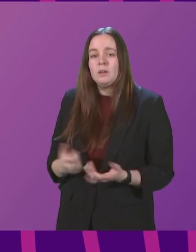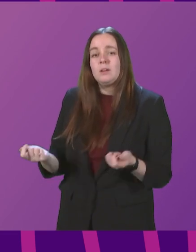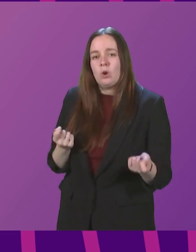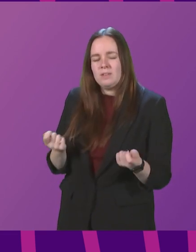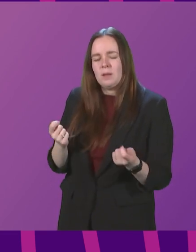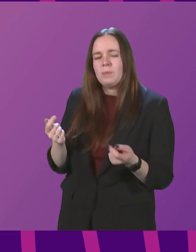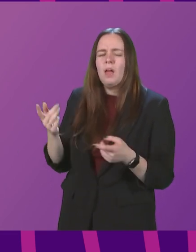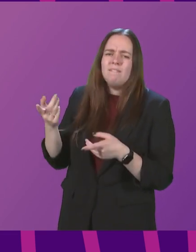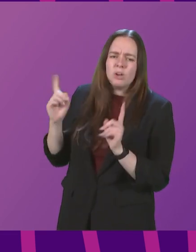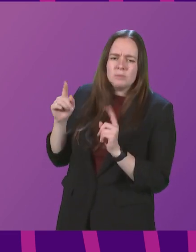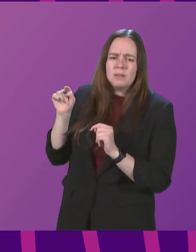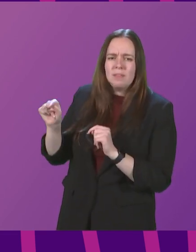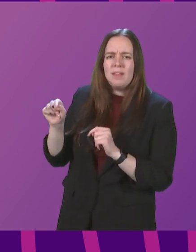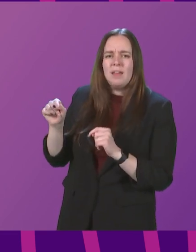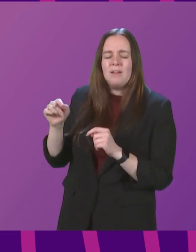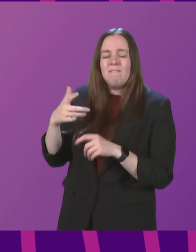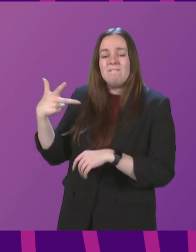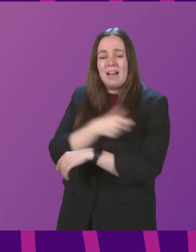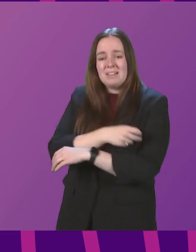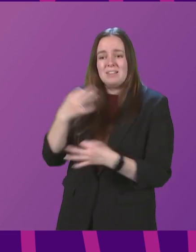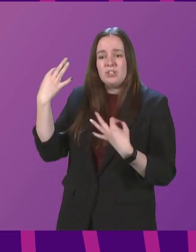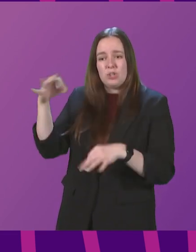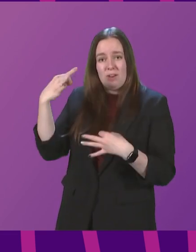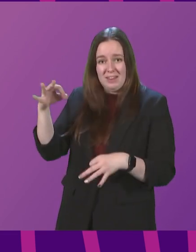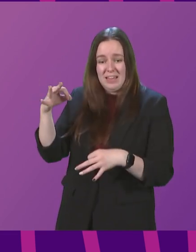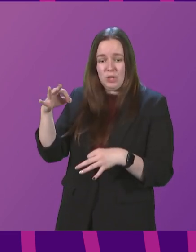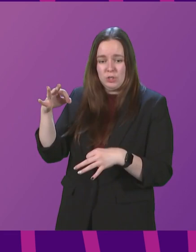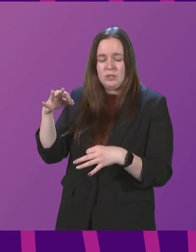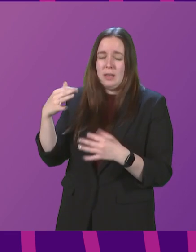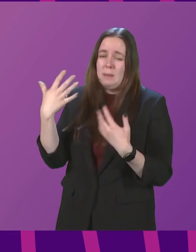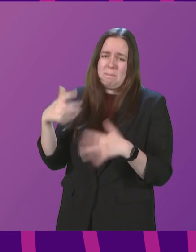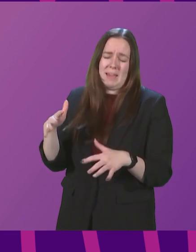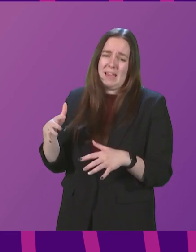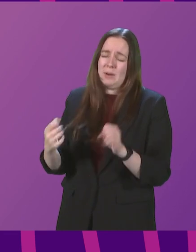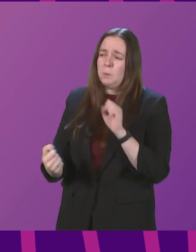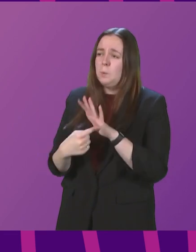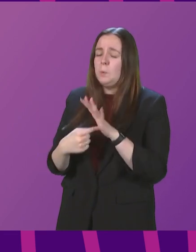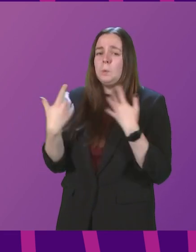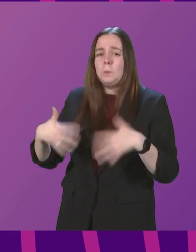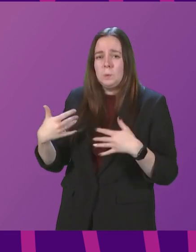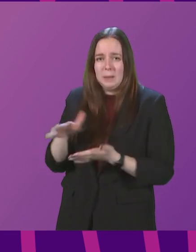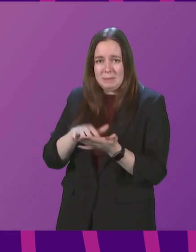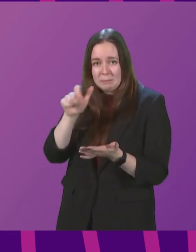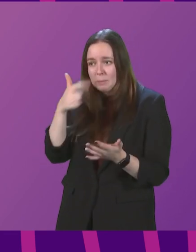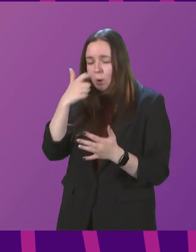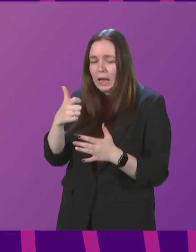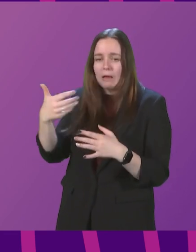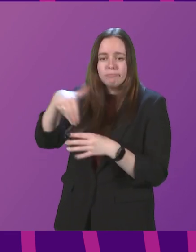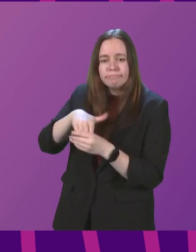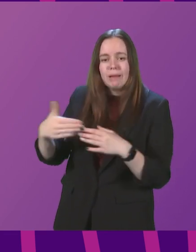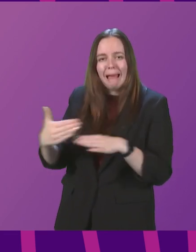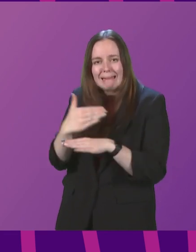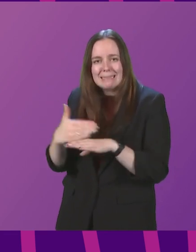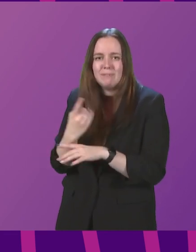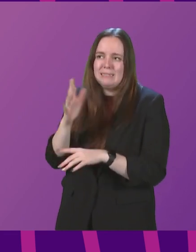Minister, the vaccination certification programme has been pivotal in allowing people to take part in activities in Scotland during